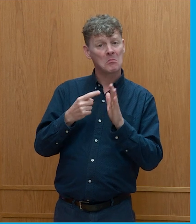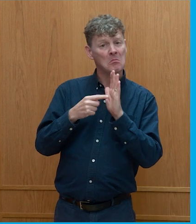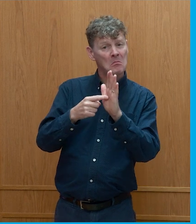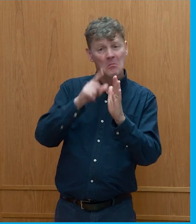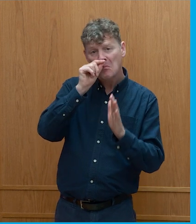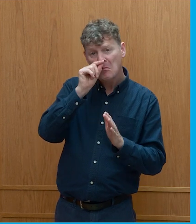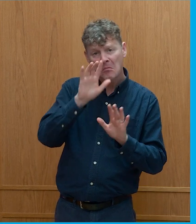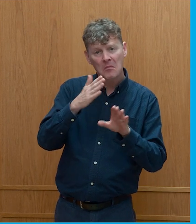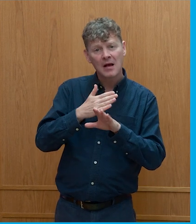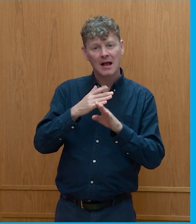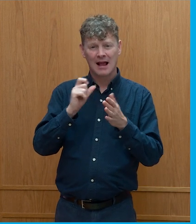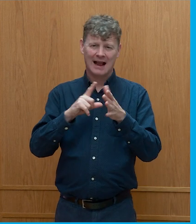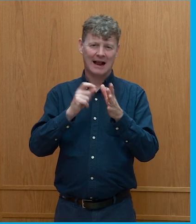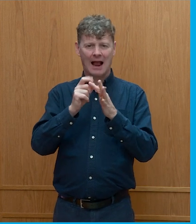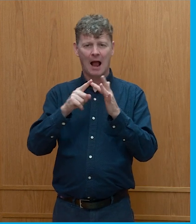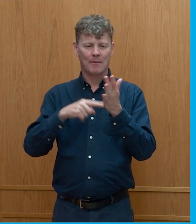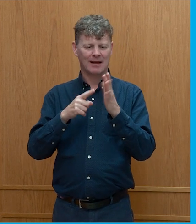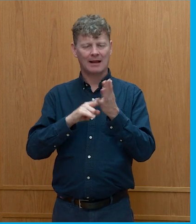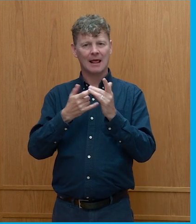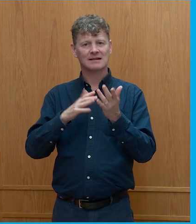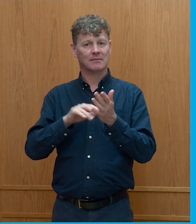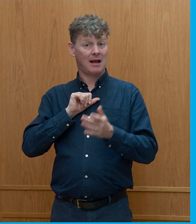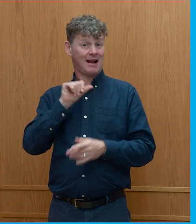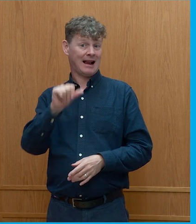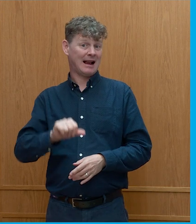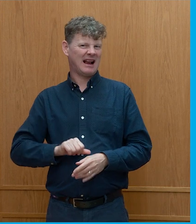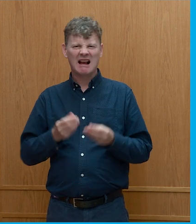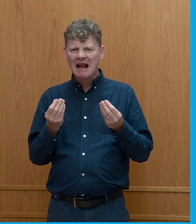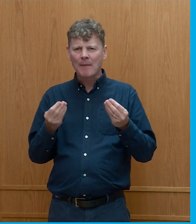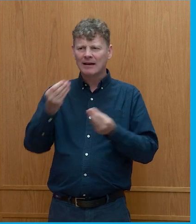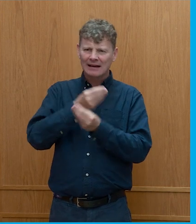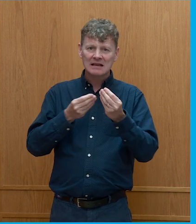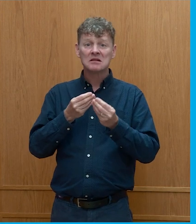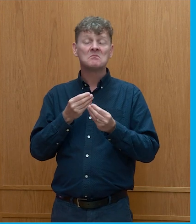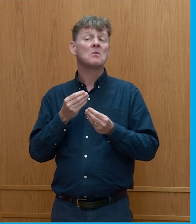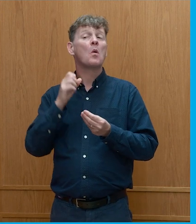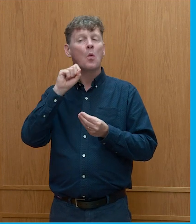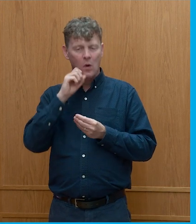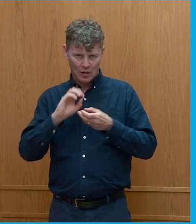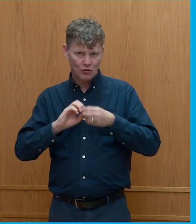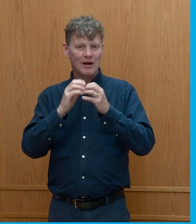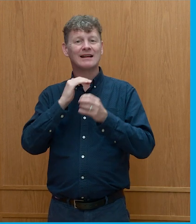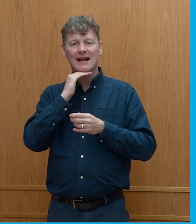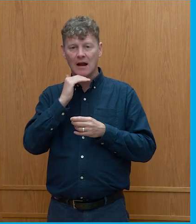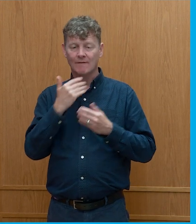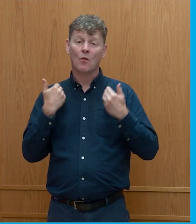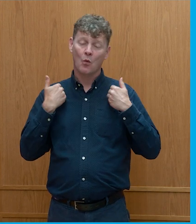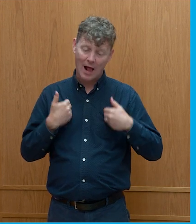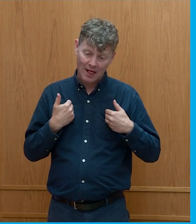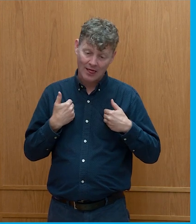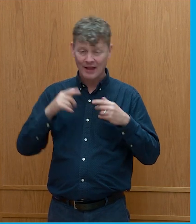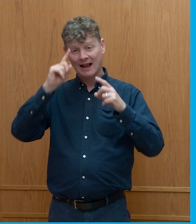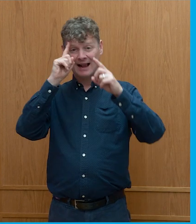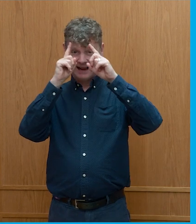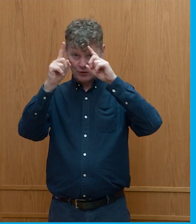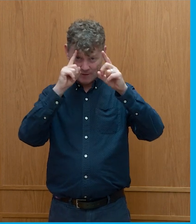is is that capitalism will create enough wealth innovation and incentive to